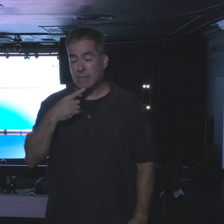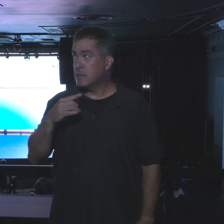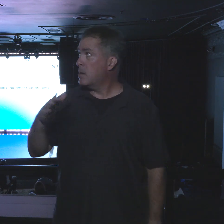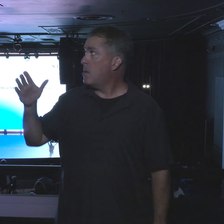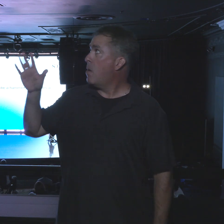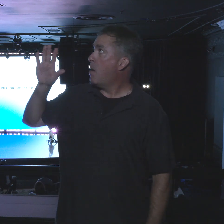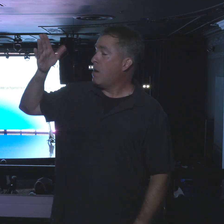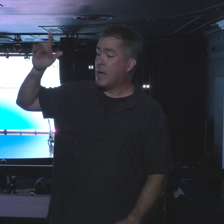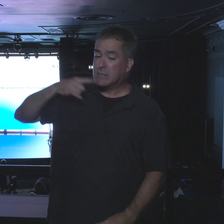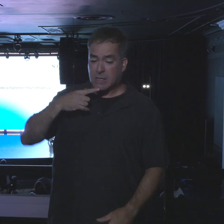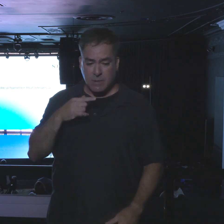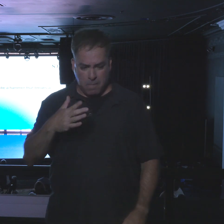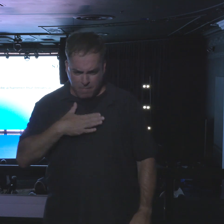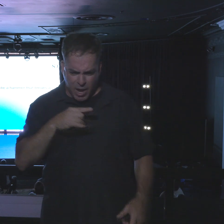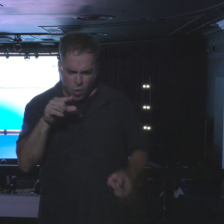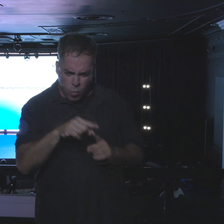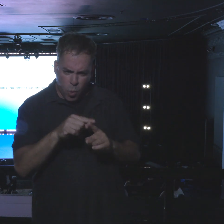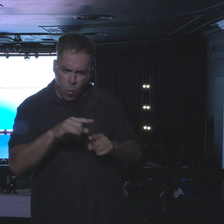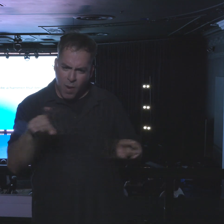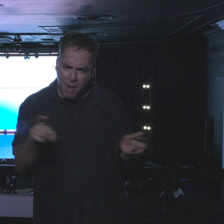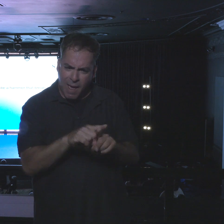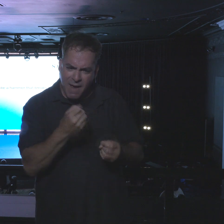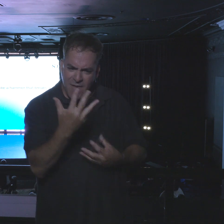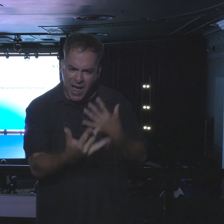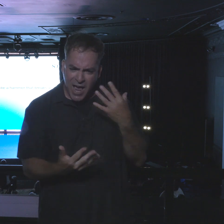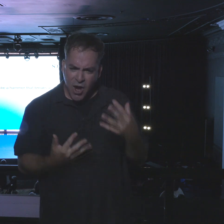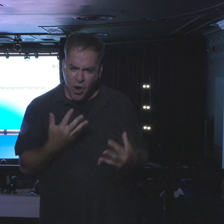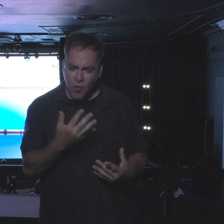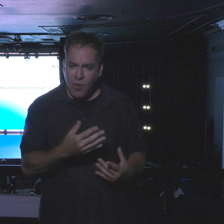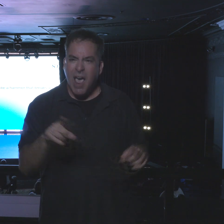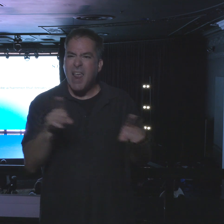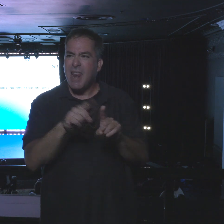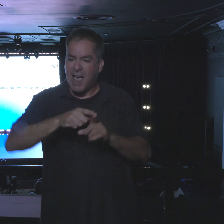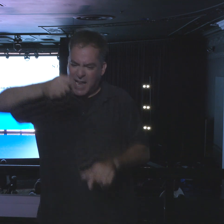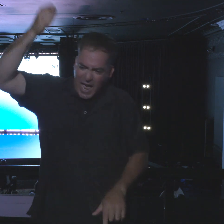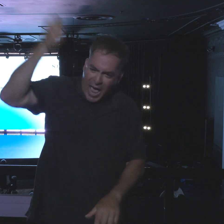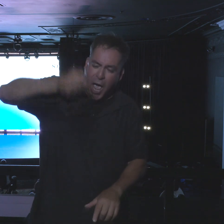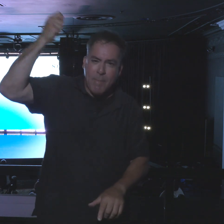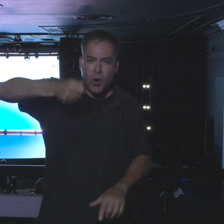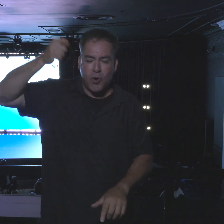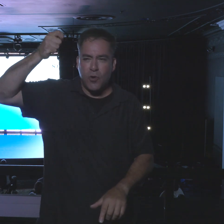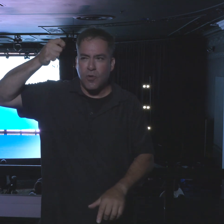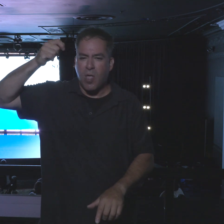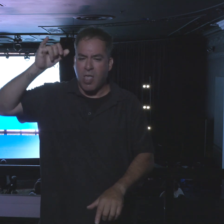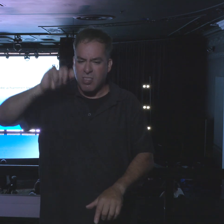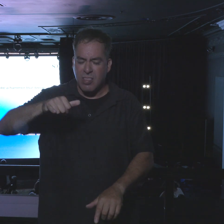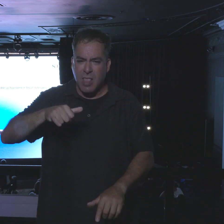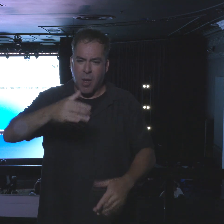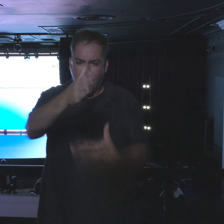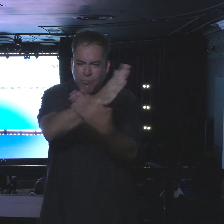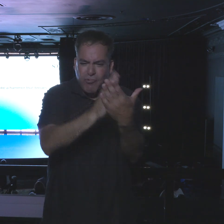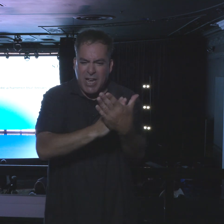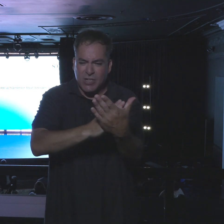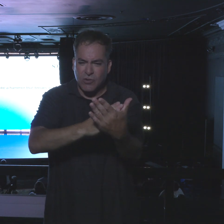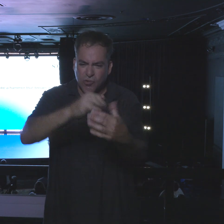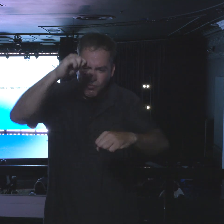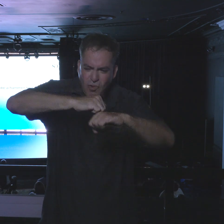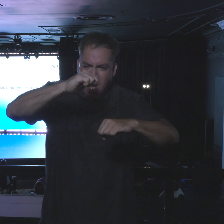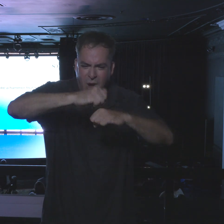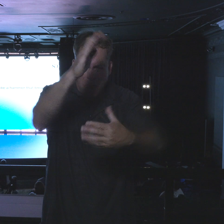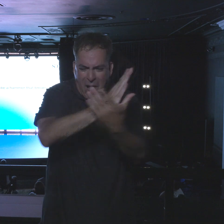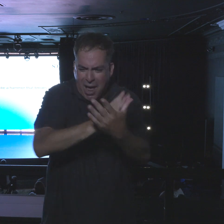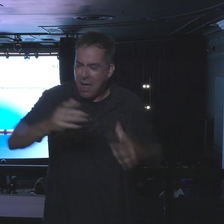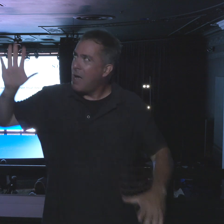declares the Lord. And like a hammer, like a hammer that breaks the rock in pieces.